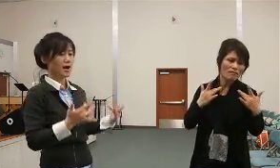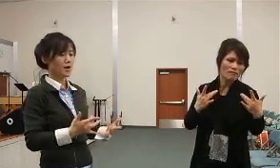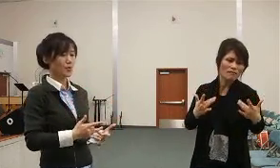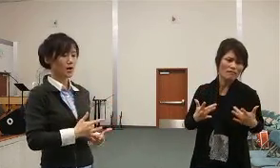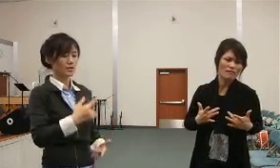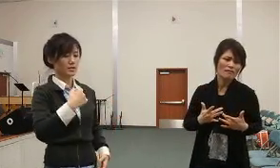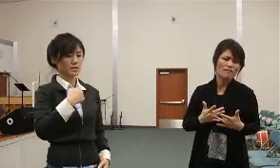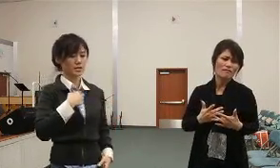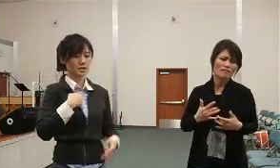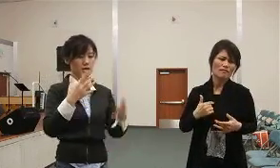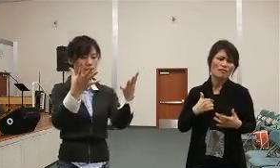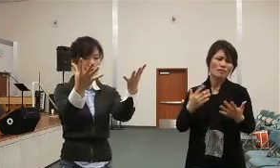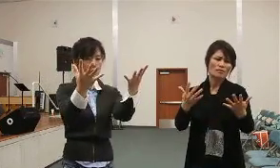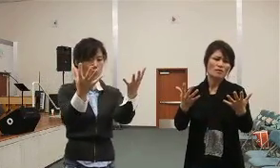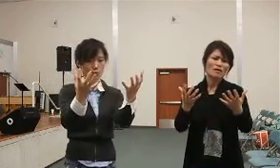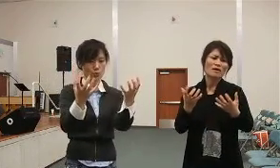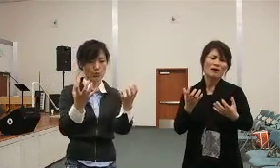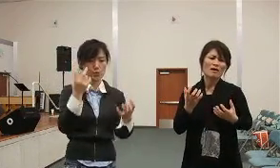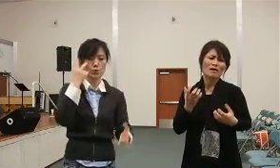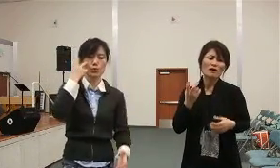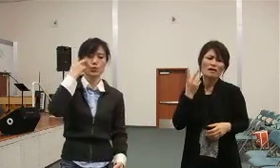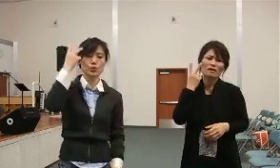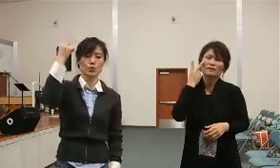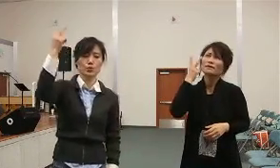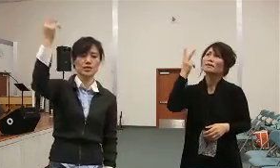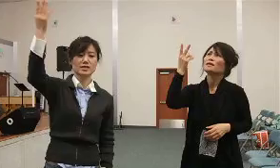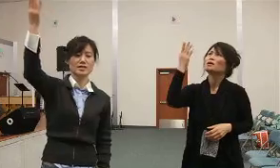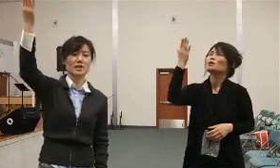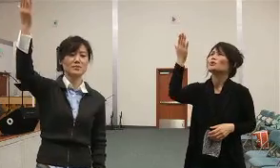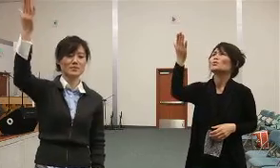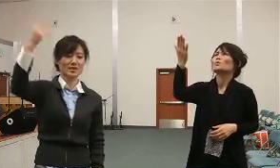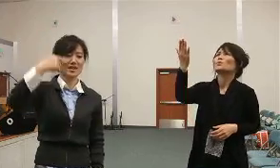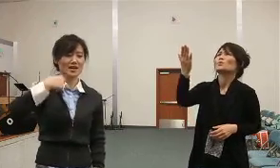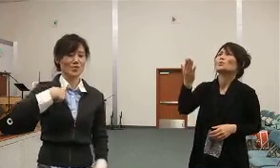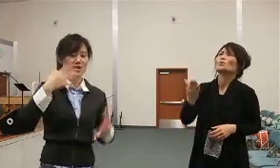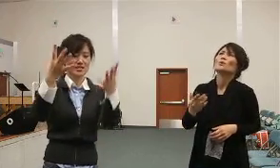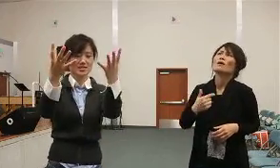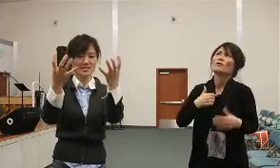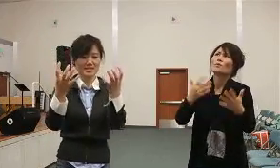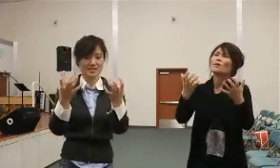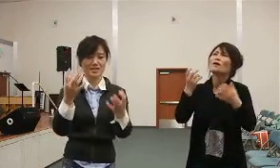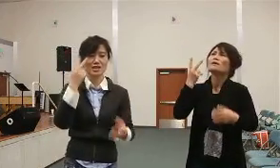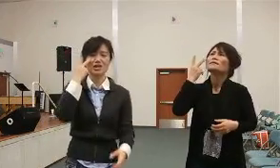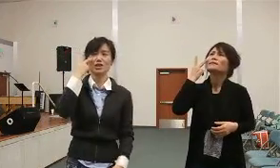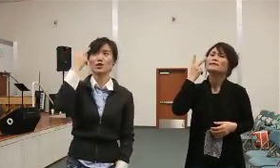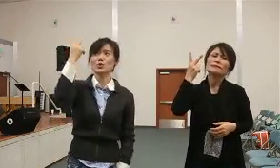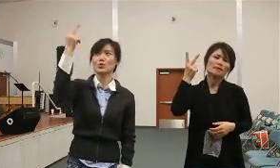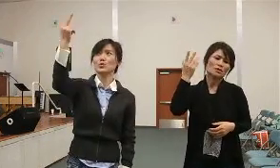I want to see you, I want to see you.